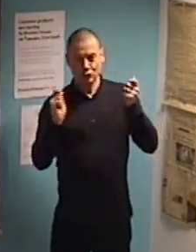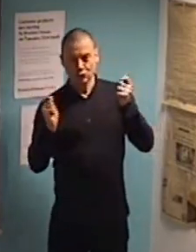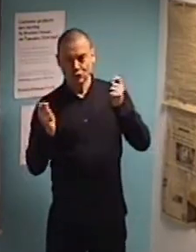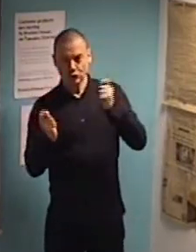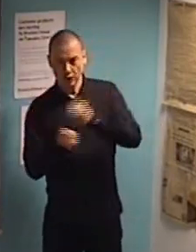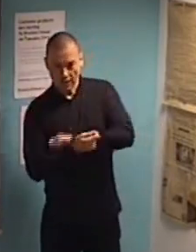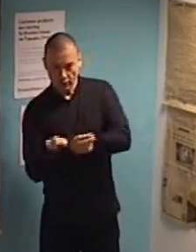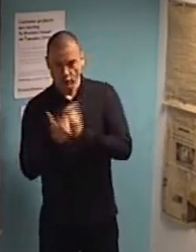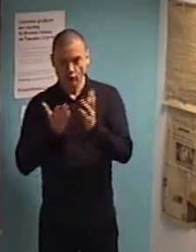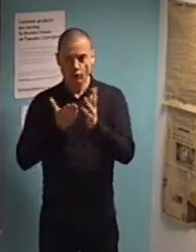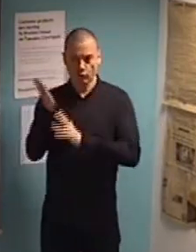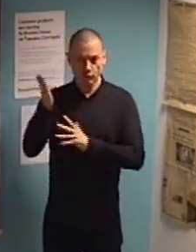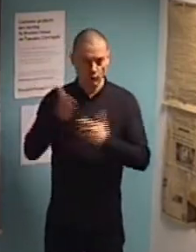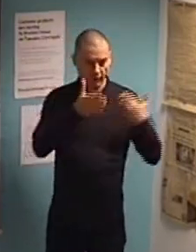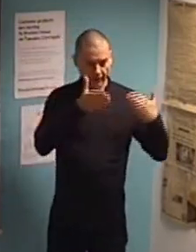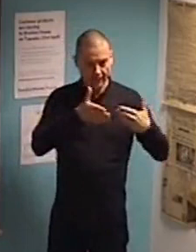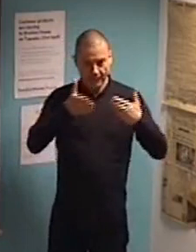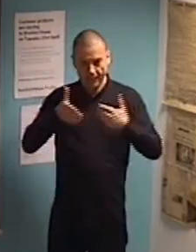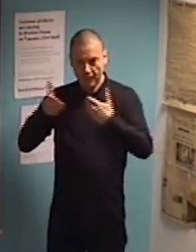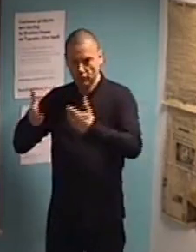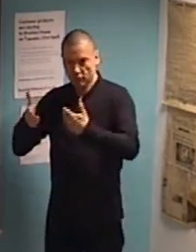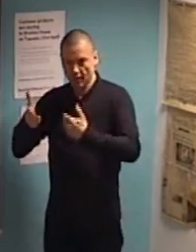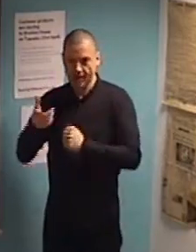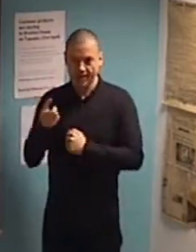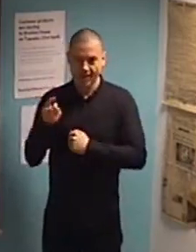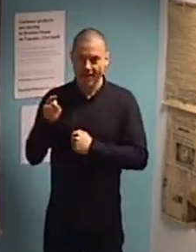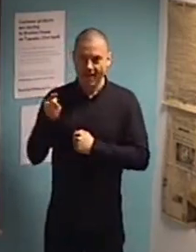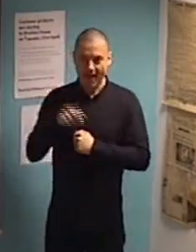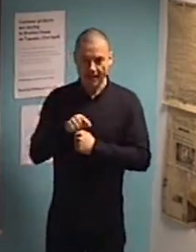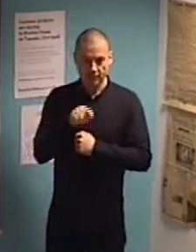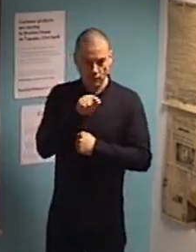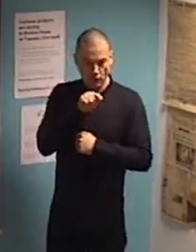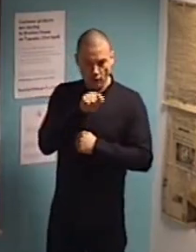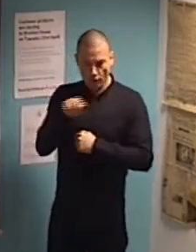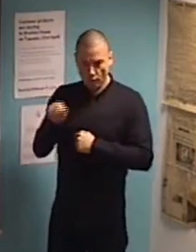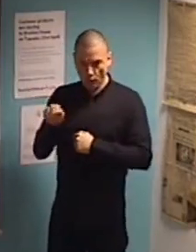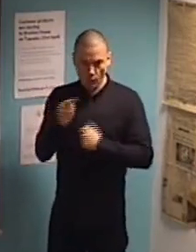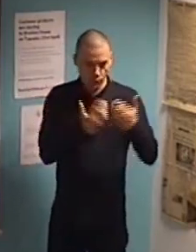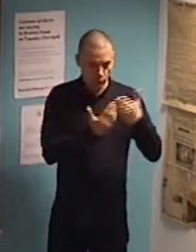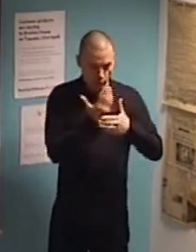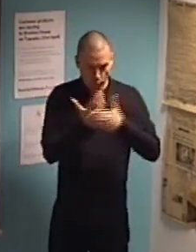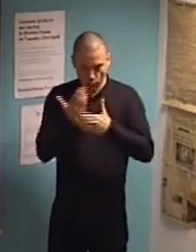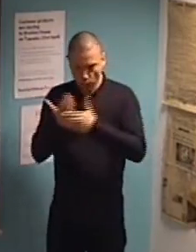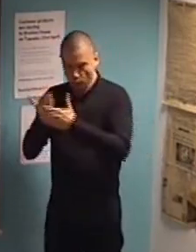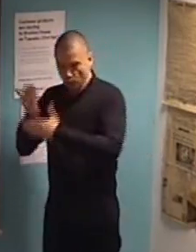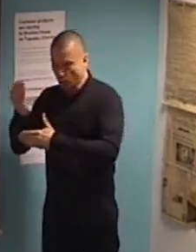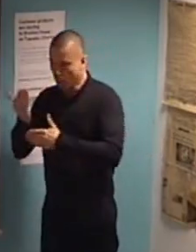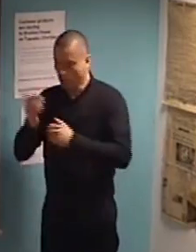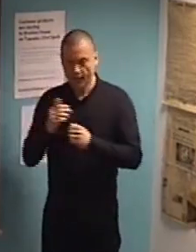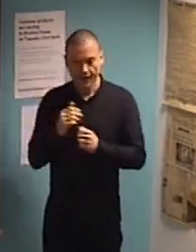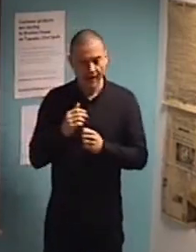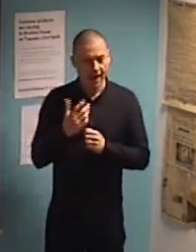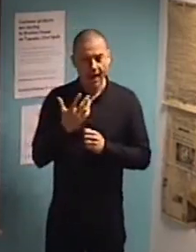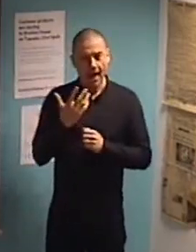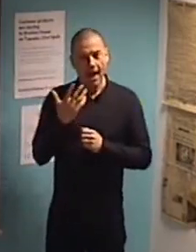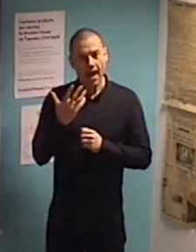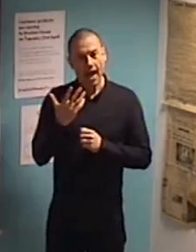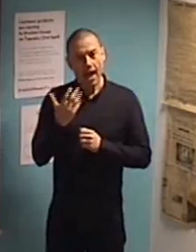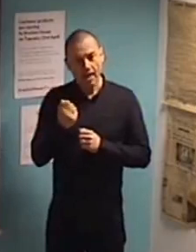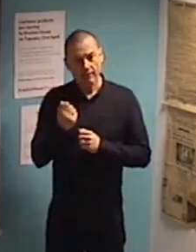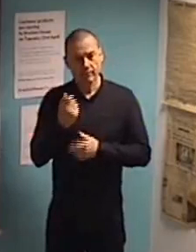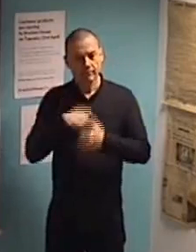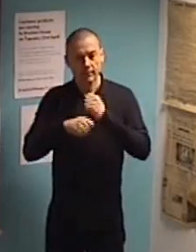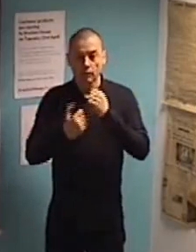those areas and also how those change or those new technologies actually kind of bring new opportunities